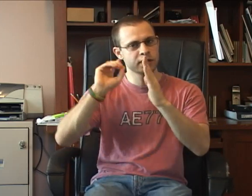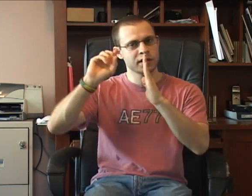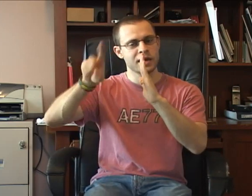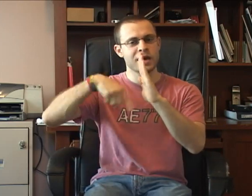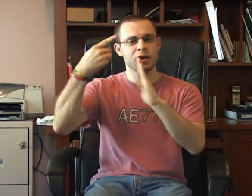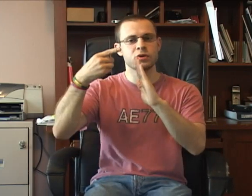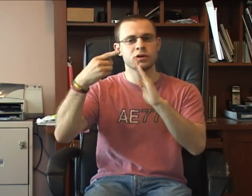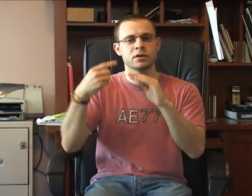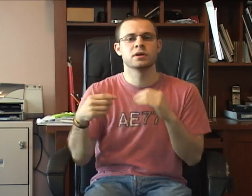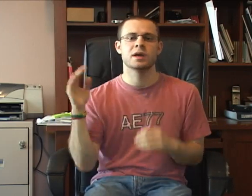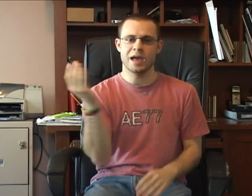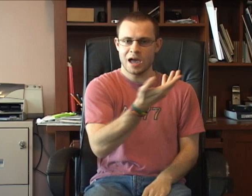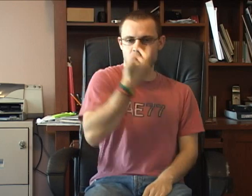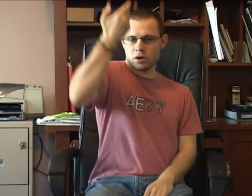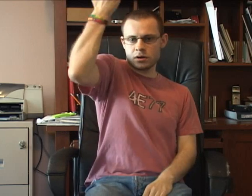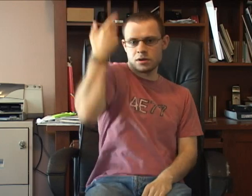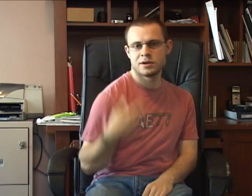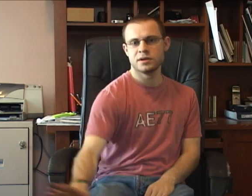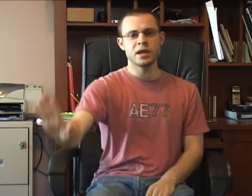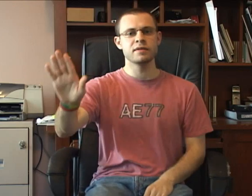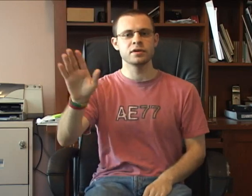power, power, never,